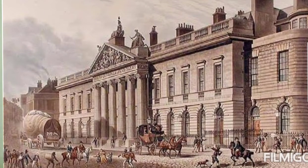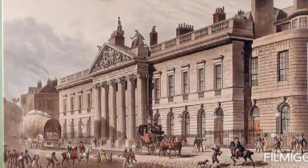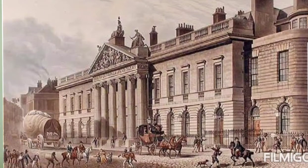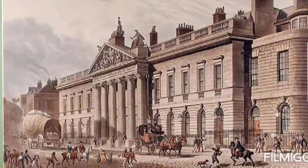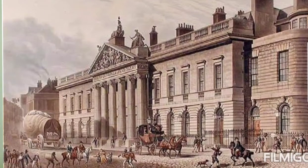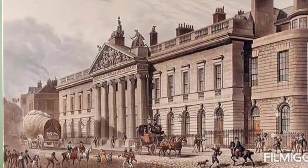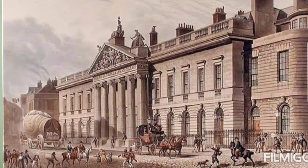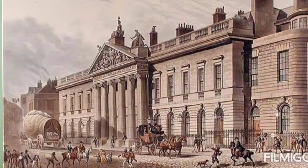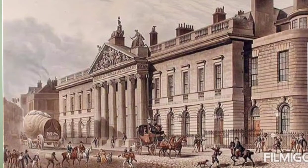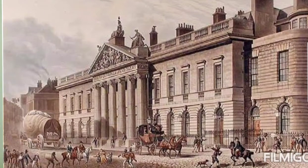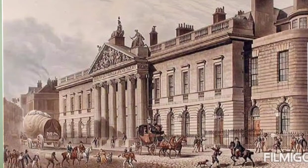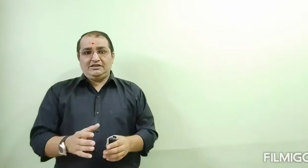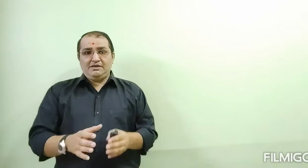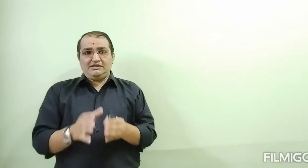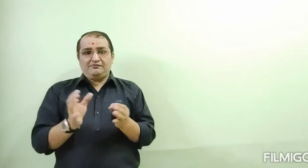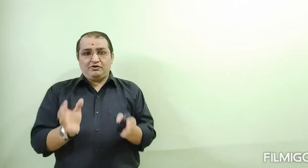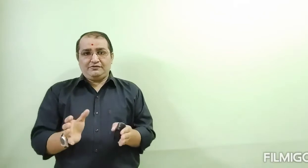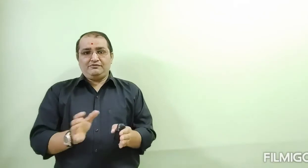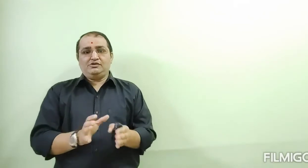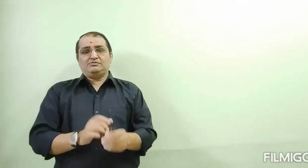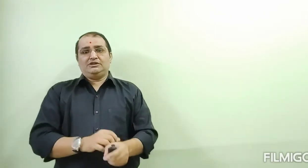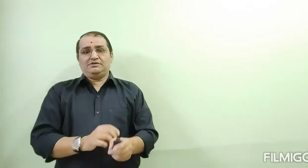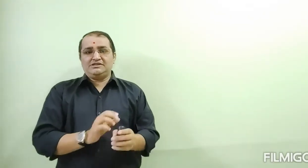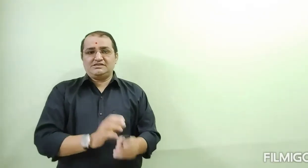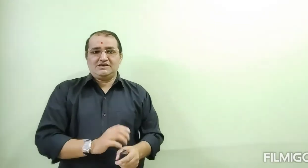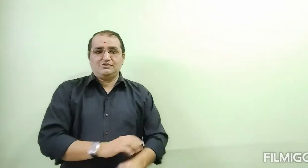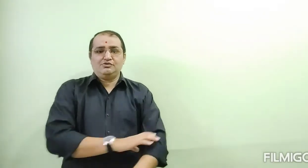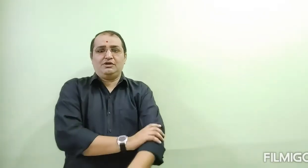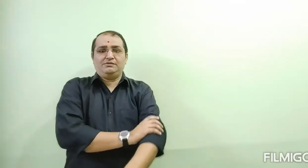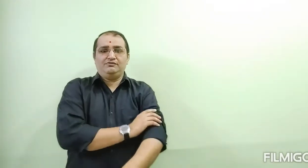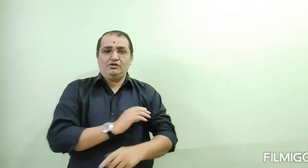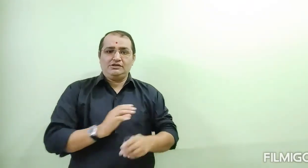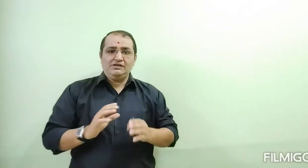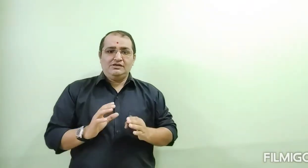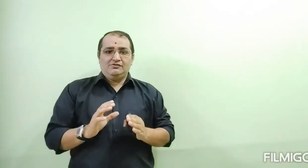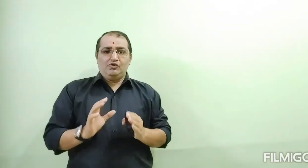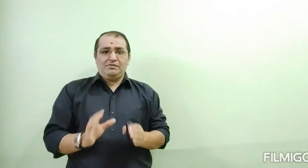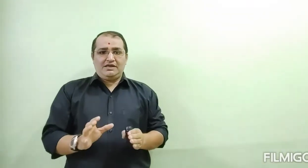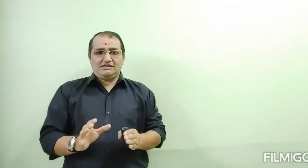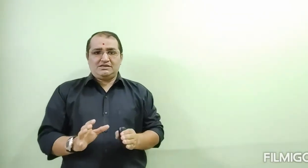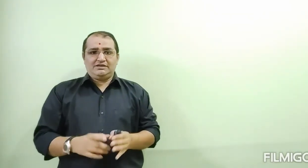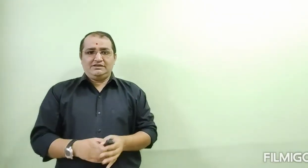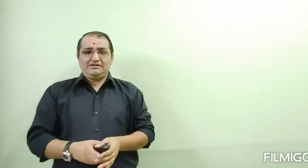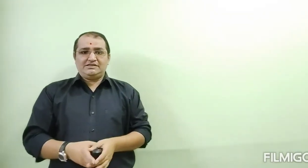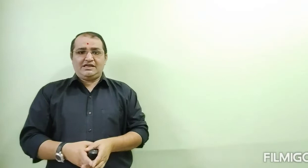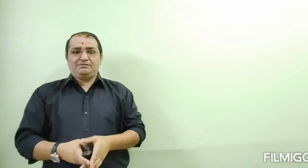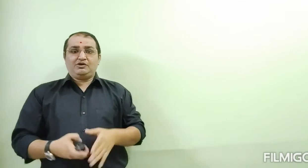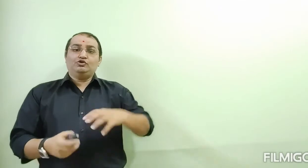karna start kar ghiya. And they make the 45 walls. Matlab jes tarah se unhoone apne wall thi. Woh banana start kar di. Jaisen ki apna khud ka